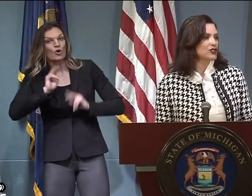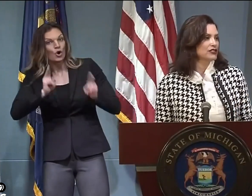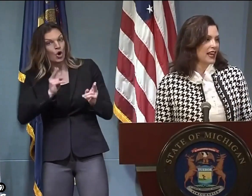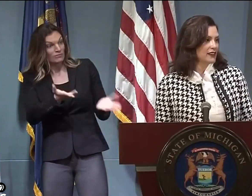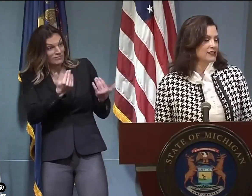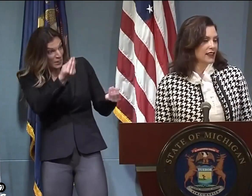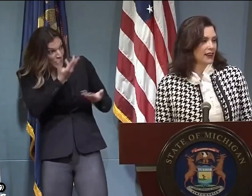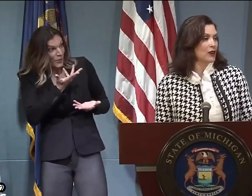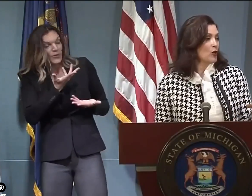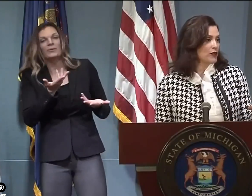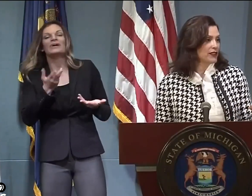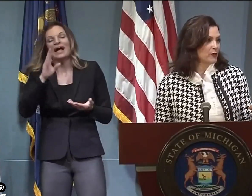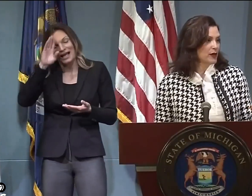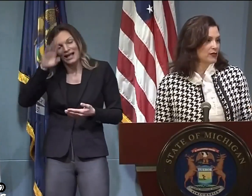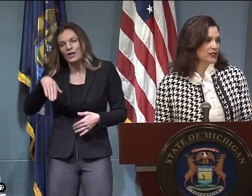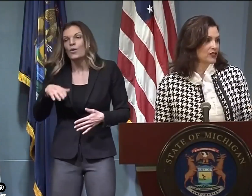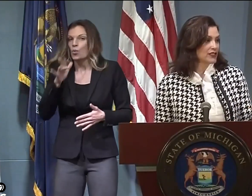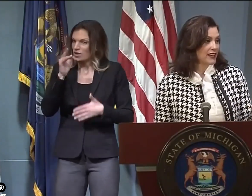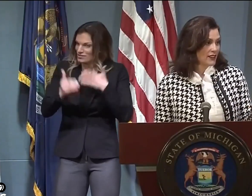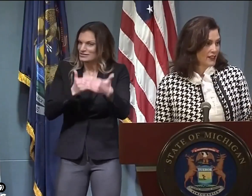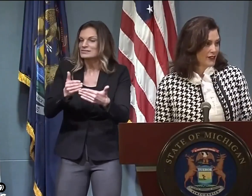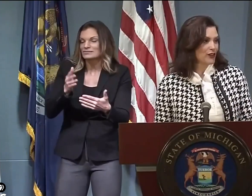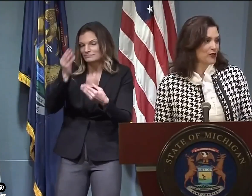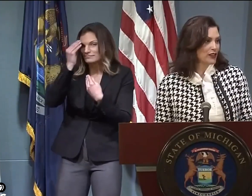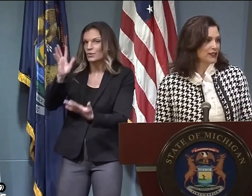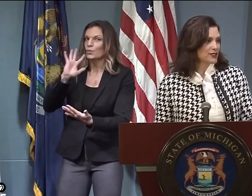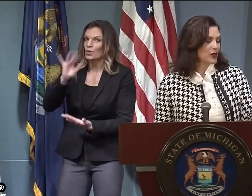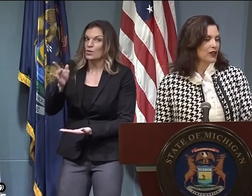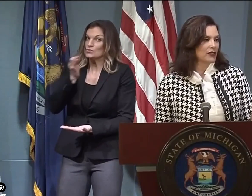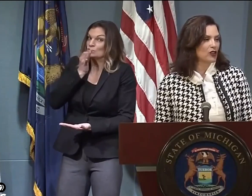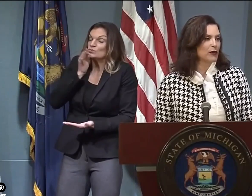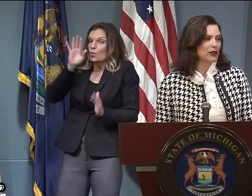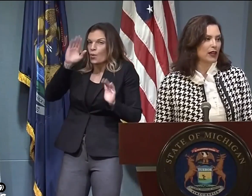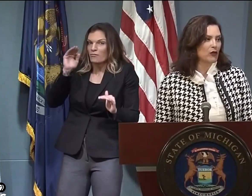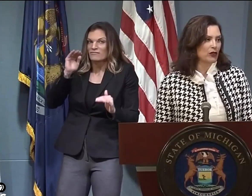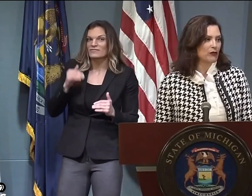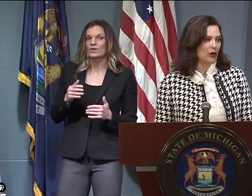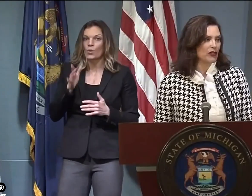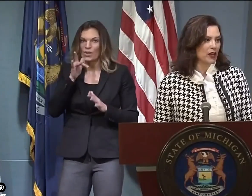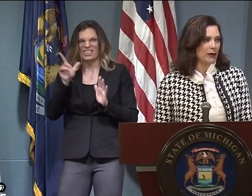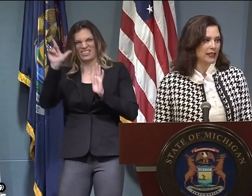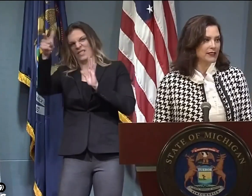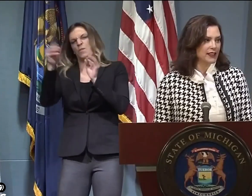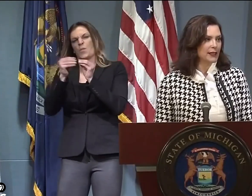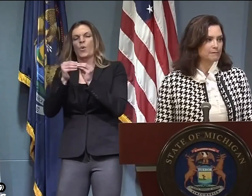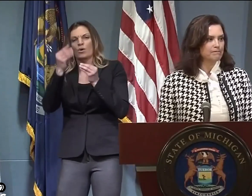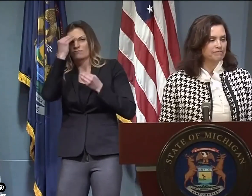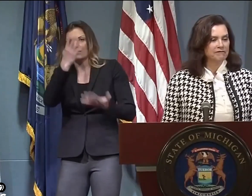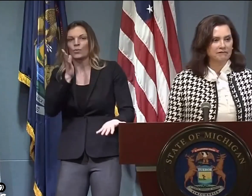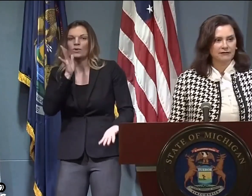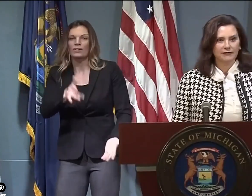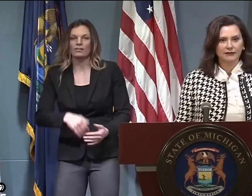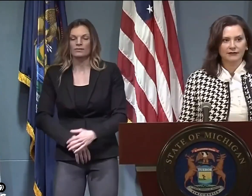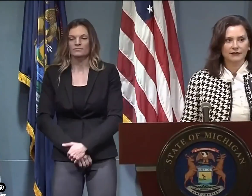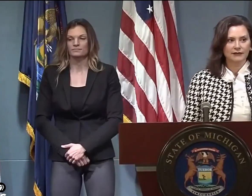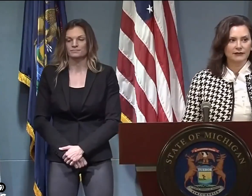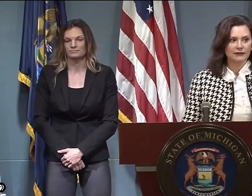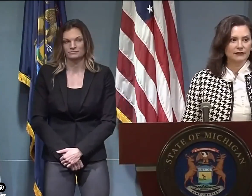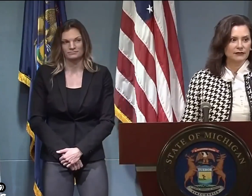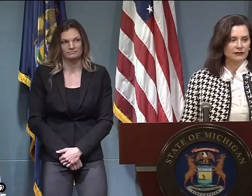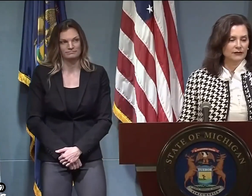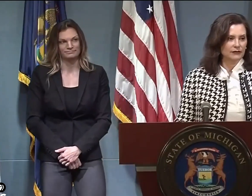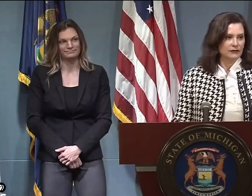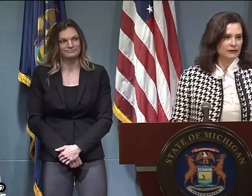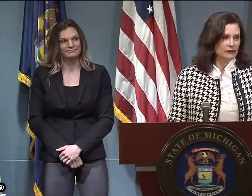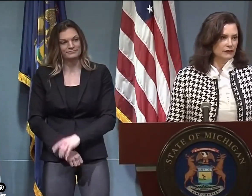right. And so this would be an initial task that I hope that they'll be able to undertake very quickly. So there will be a lot more to report in the coming